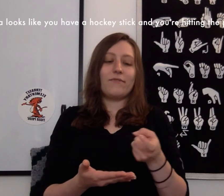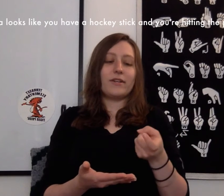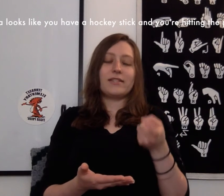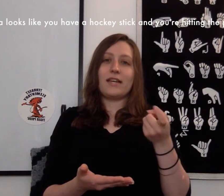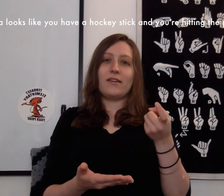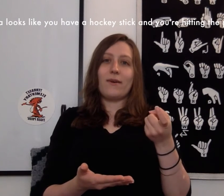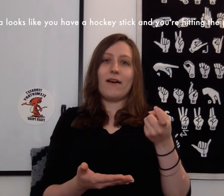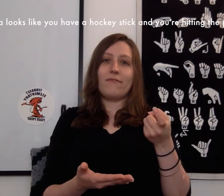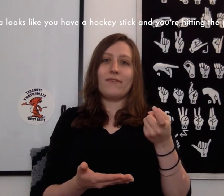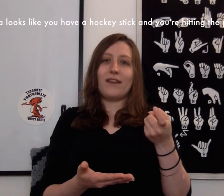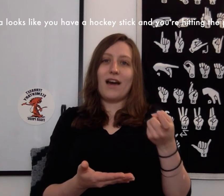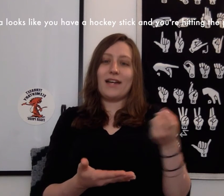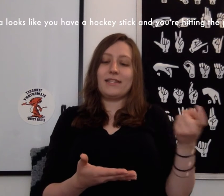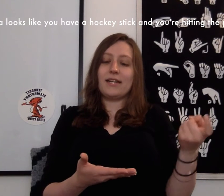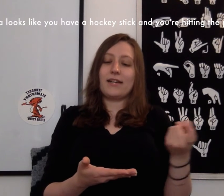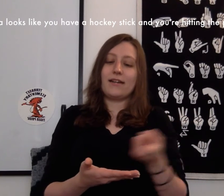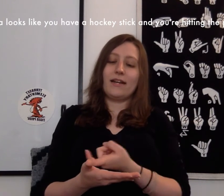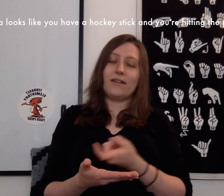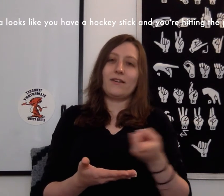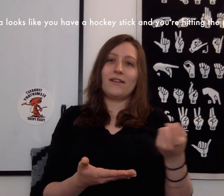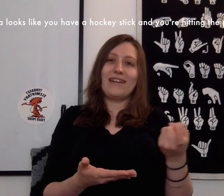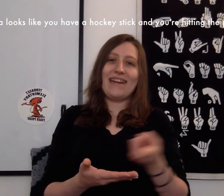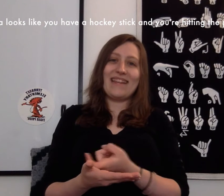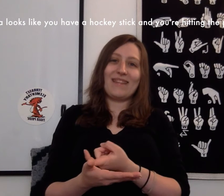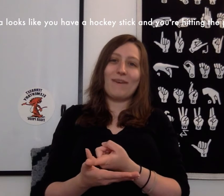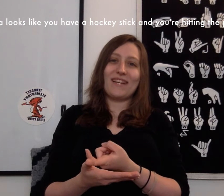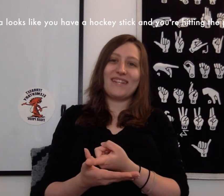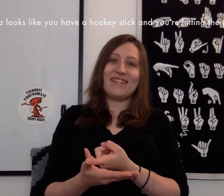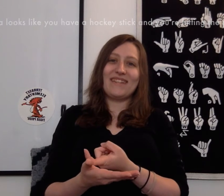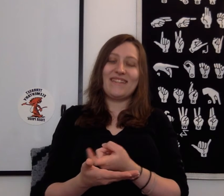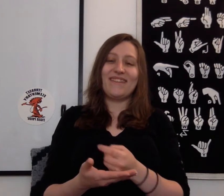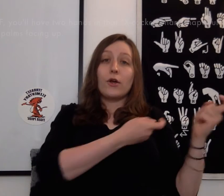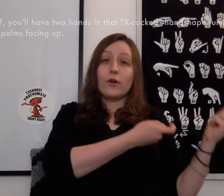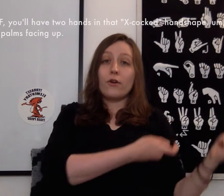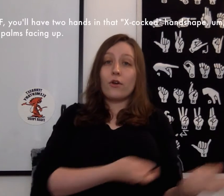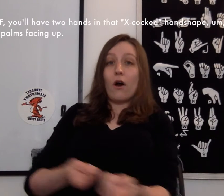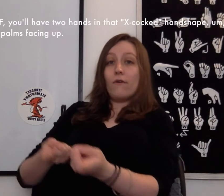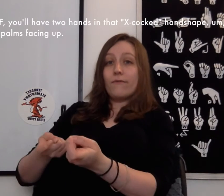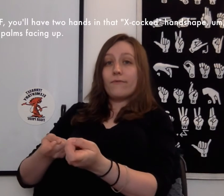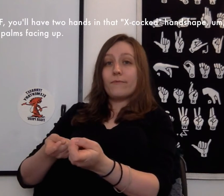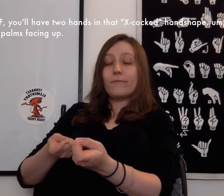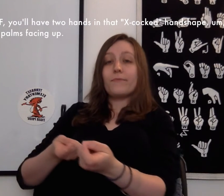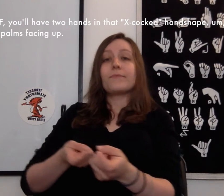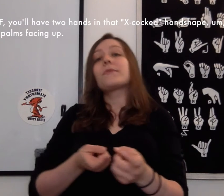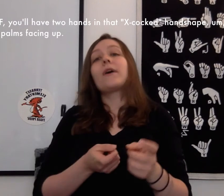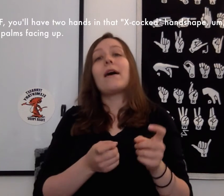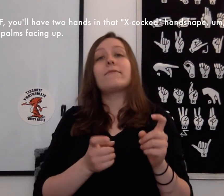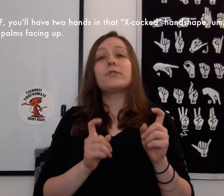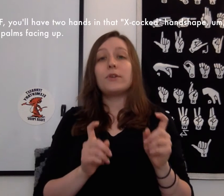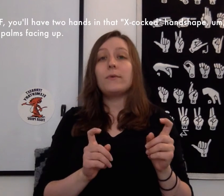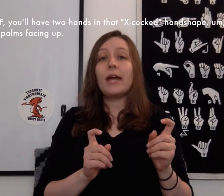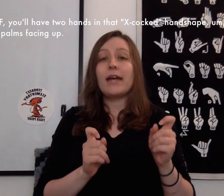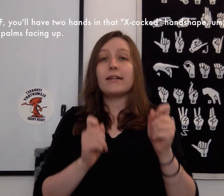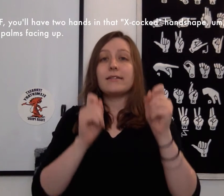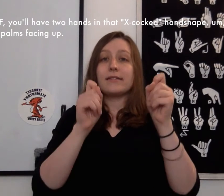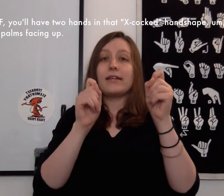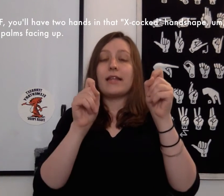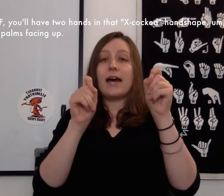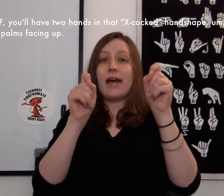of looks like you have the hockey stick. You're hitting the puck. Golf. You'll have two hands in that